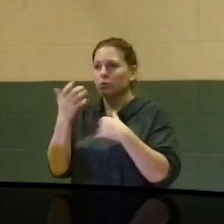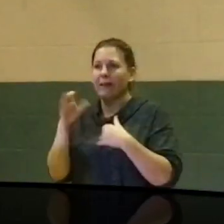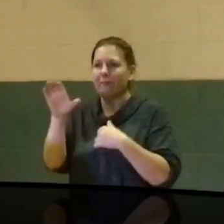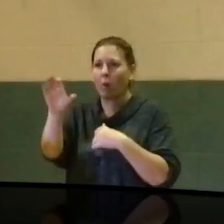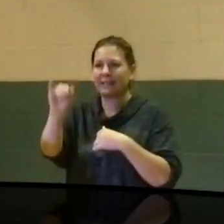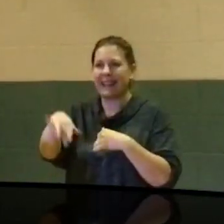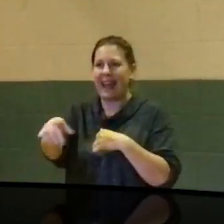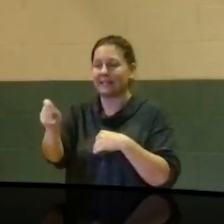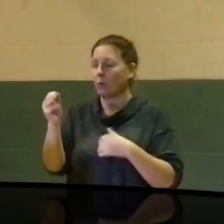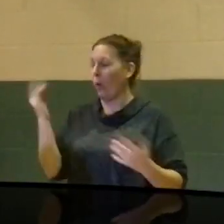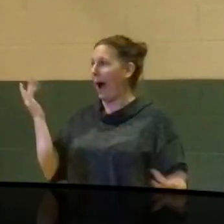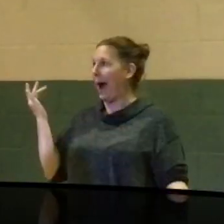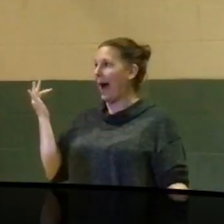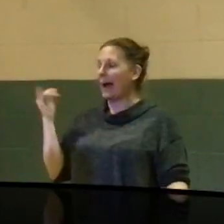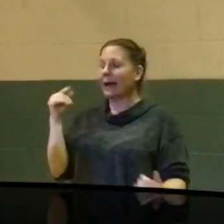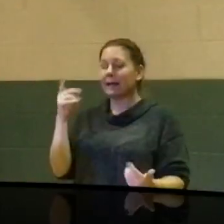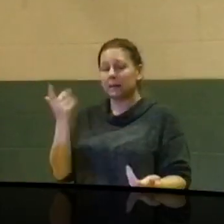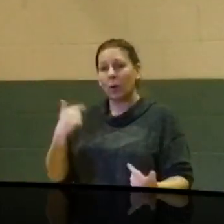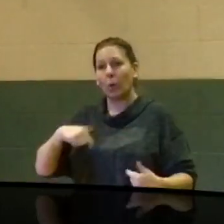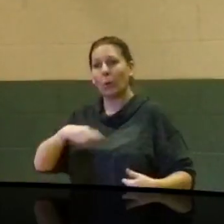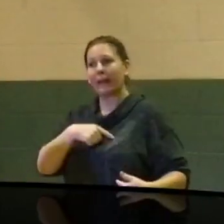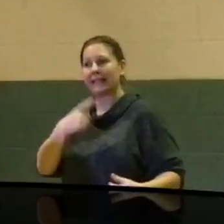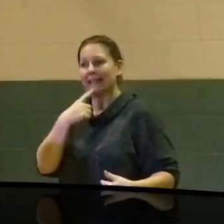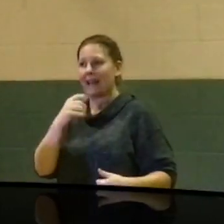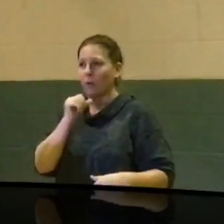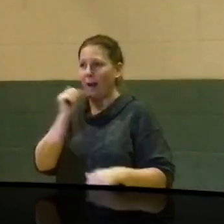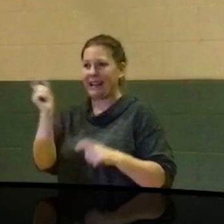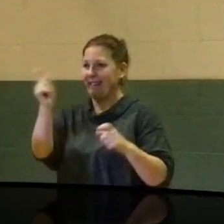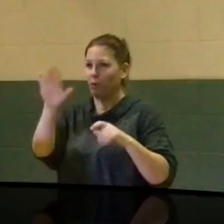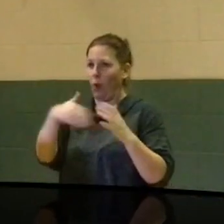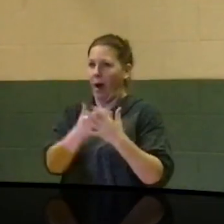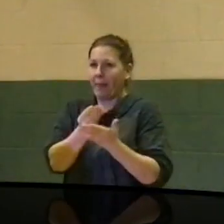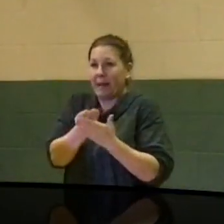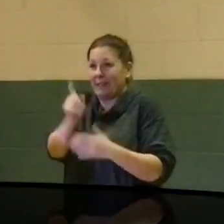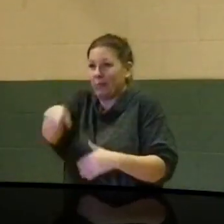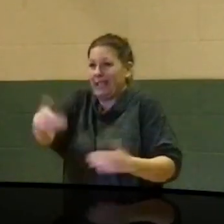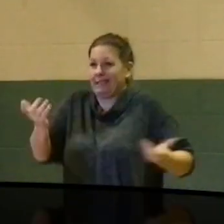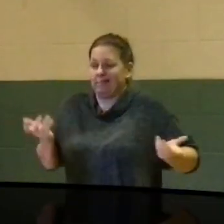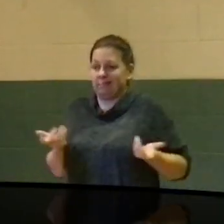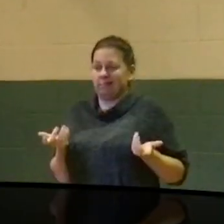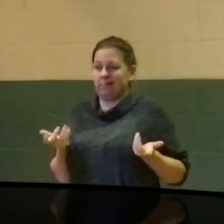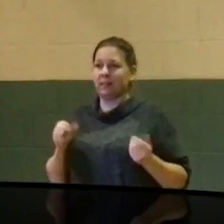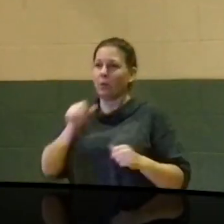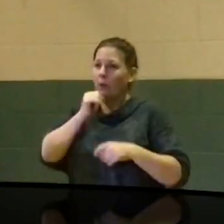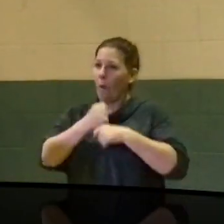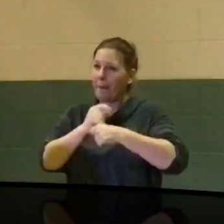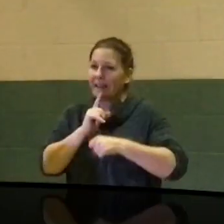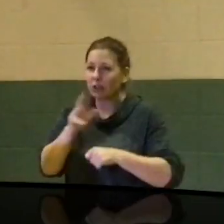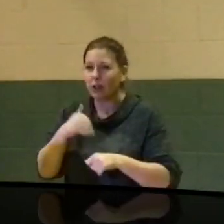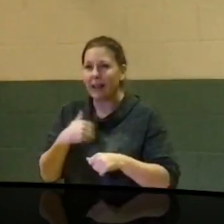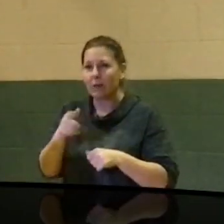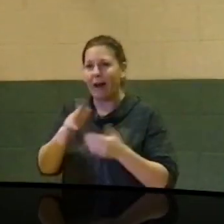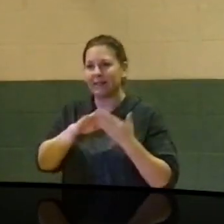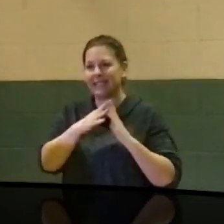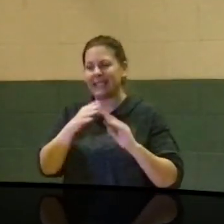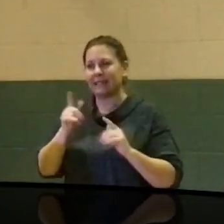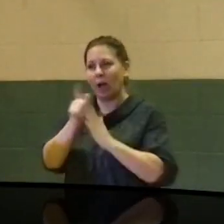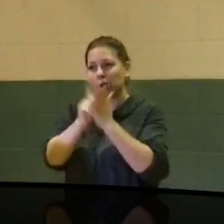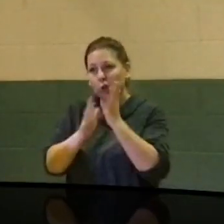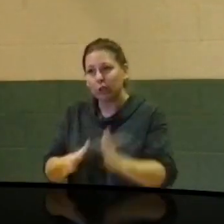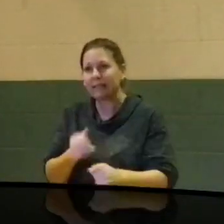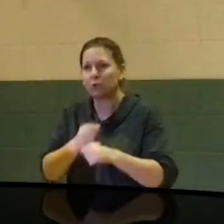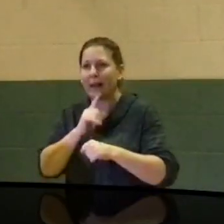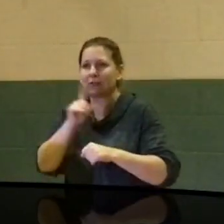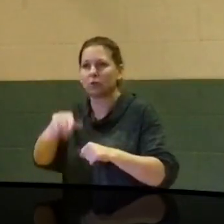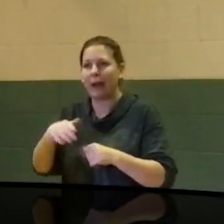And why is that? Because we say, we're not going to give you all the money that you need. We're not going to make sure you have a city attorney to make sure that